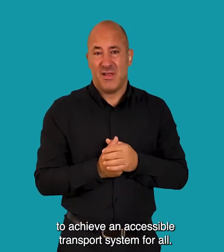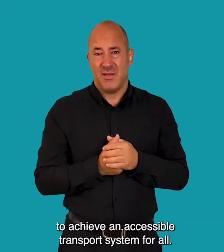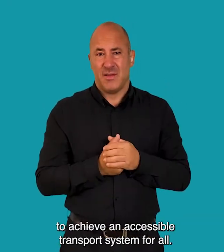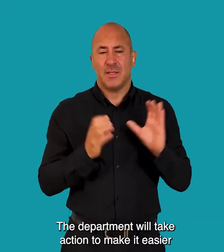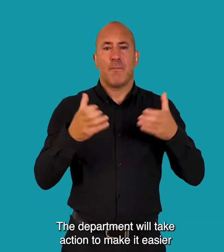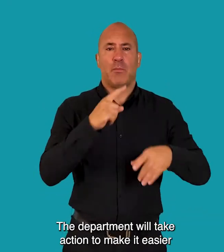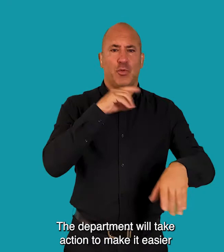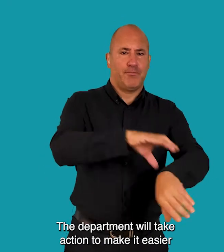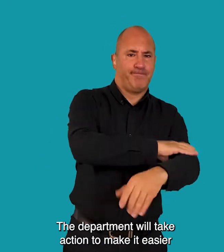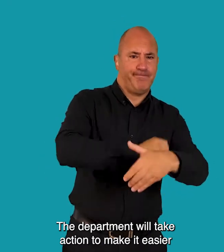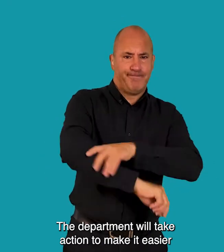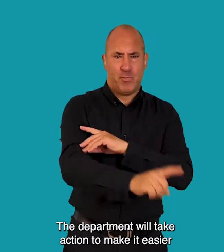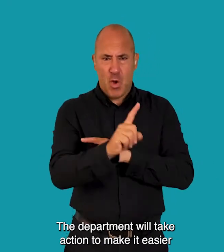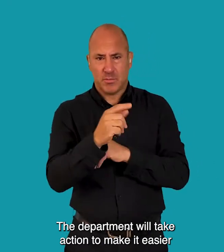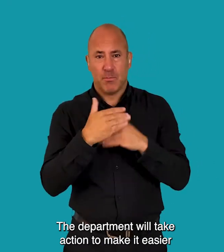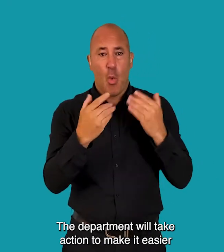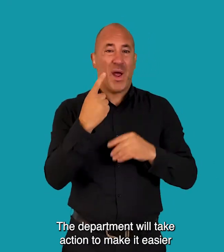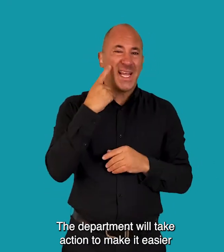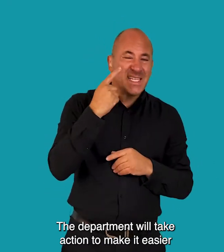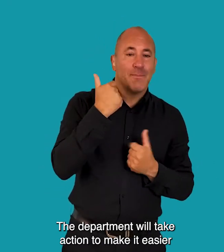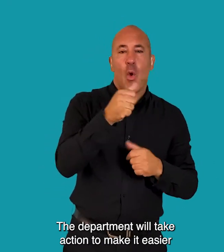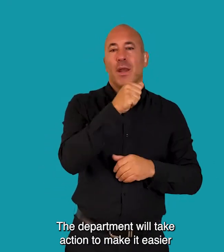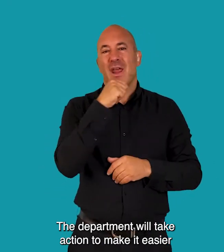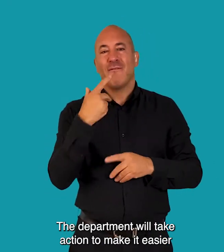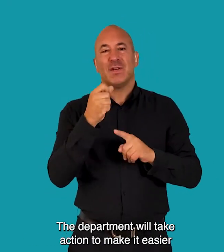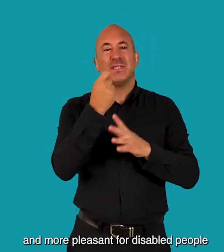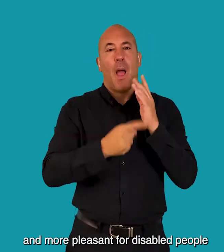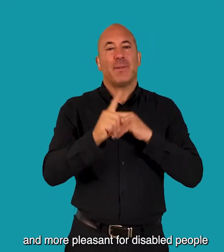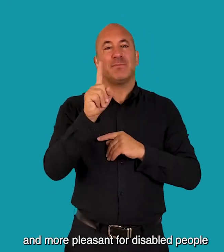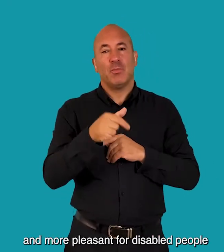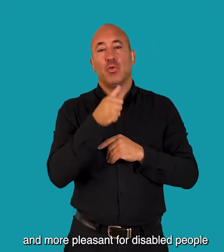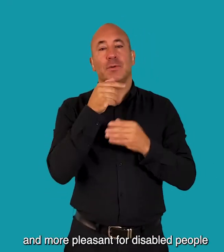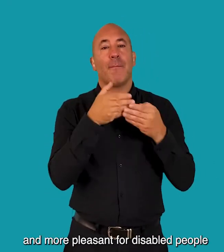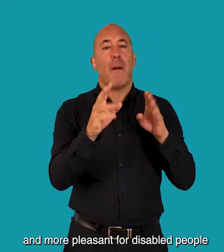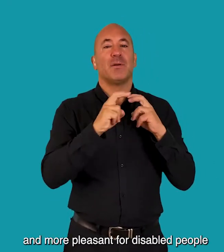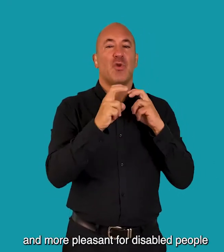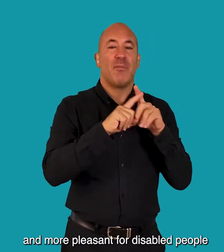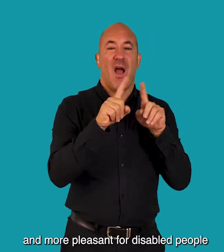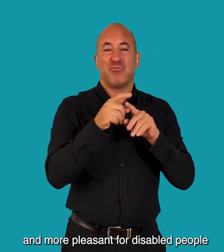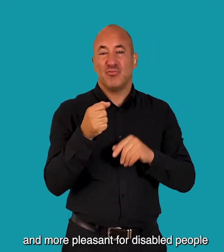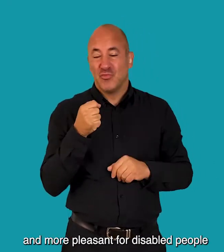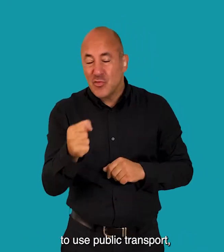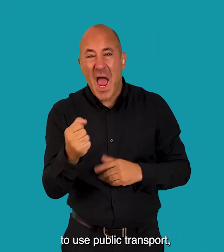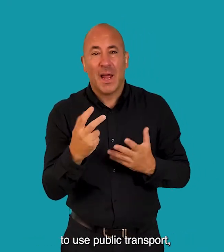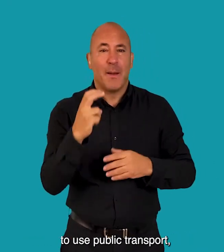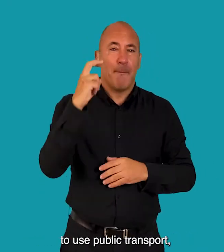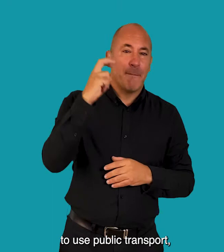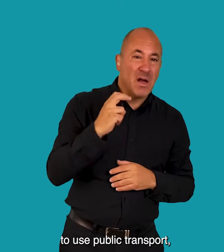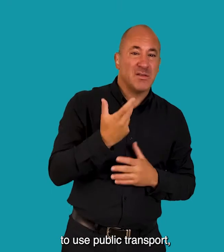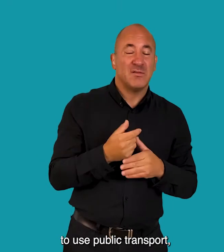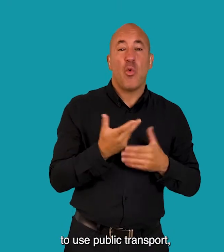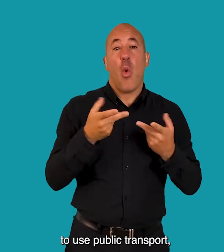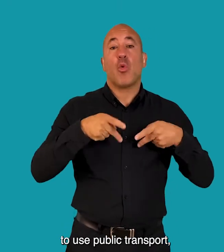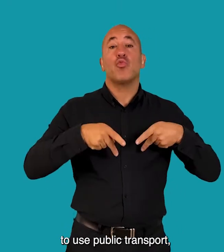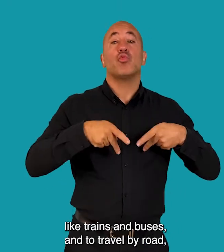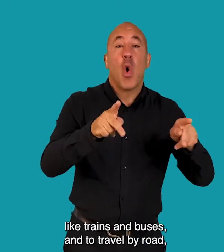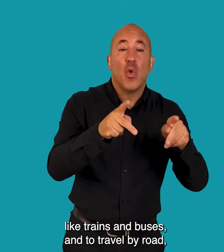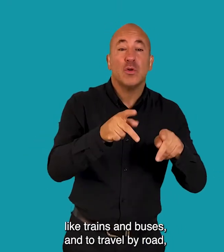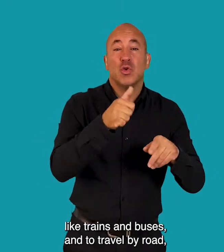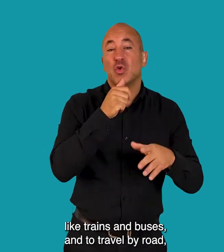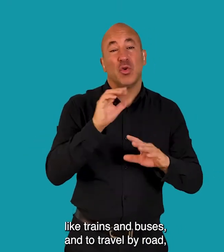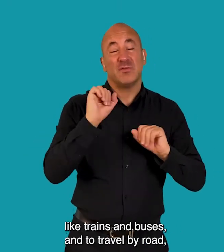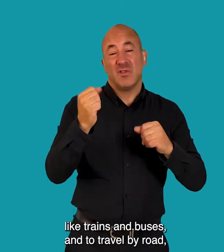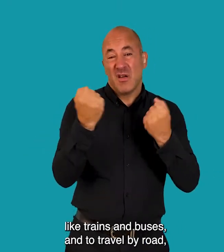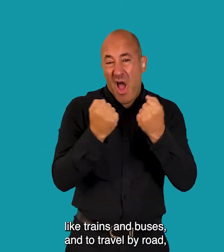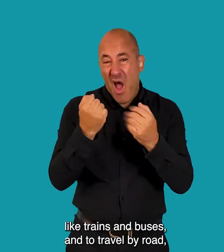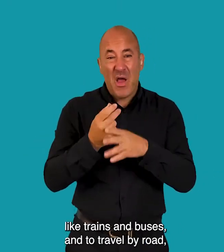The Department will take action to make it easier and more pleasant for disabled people to use public transport like